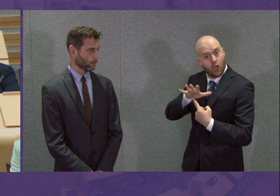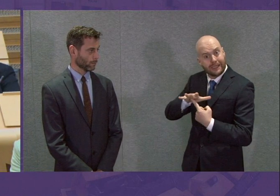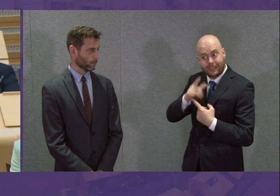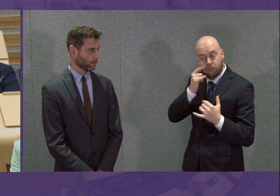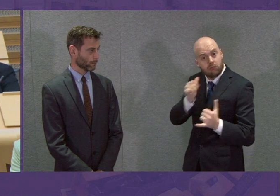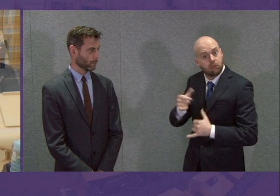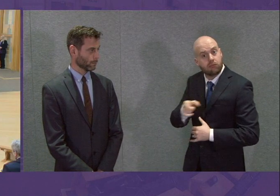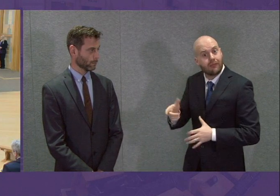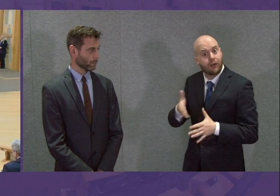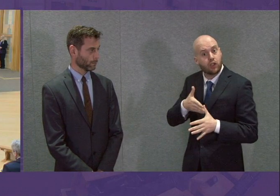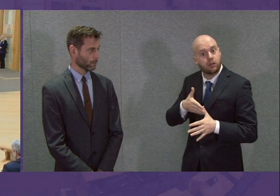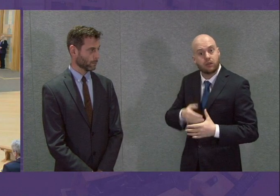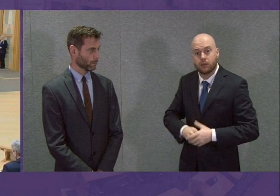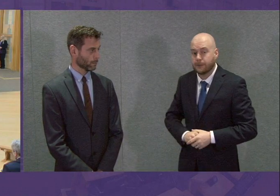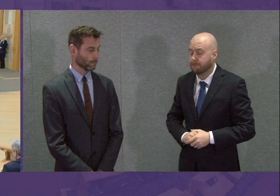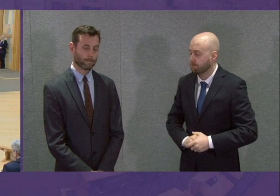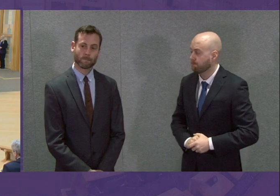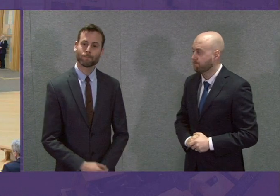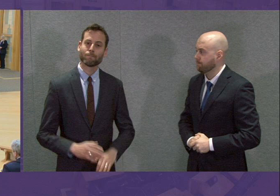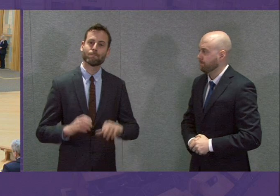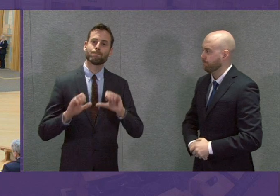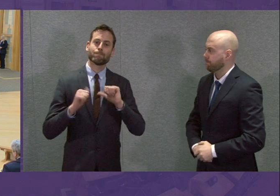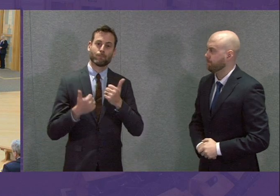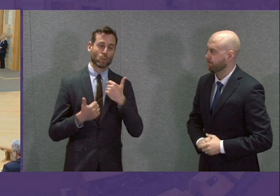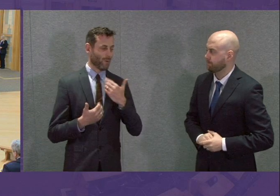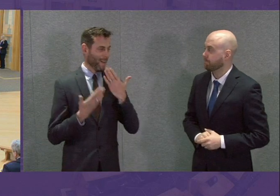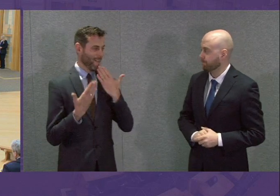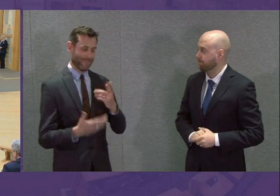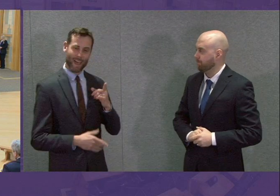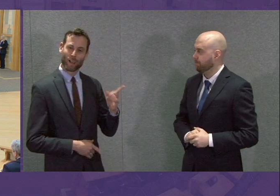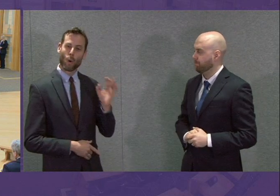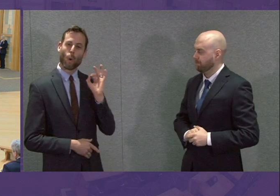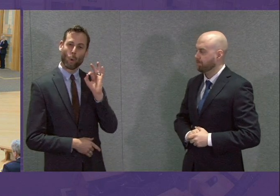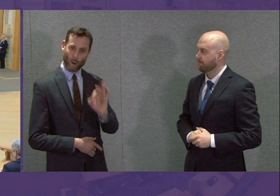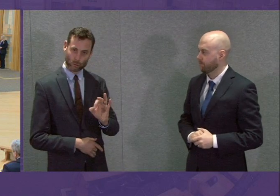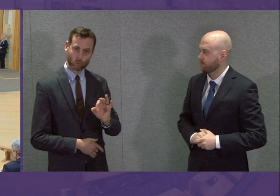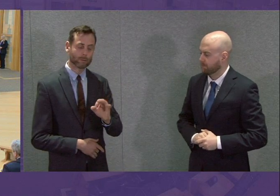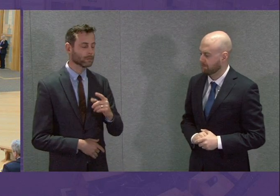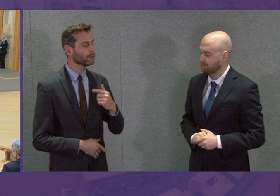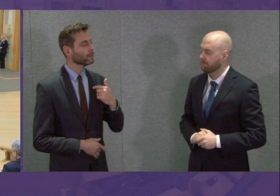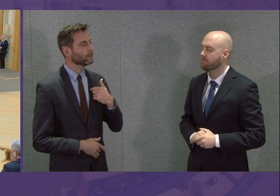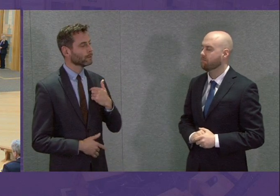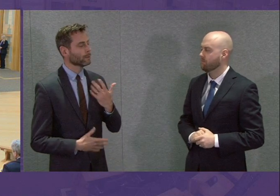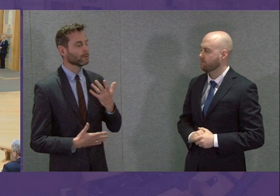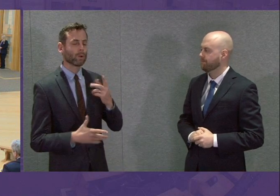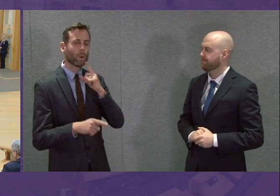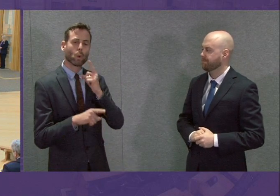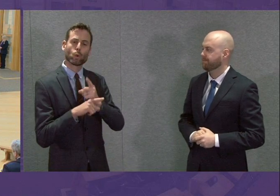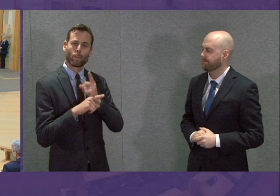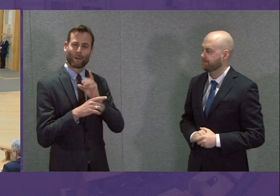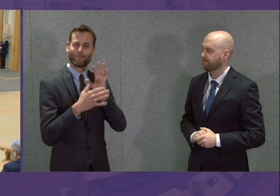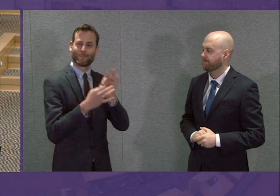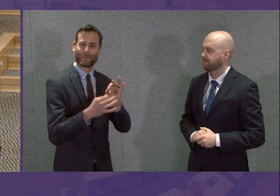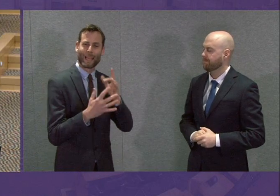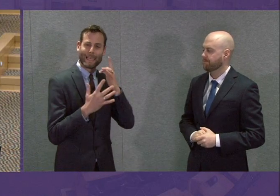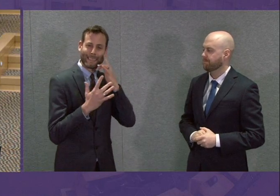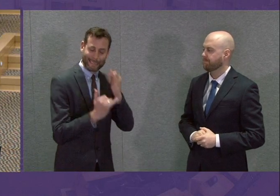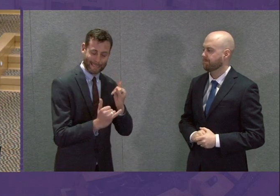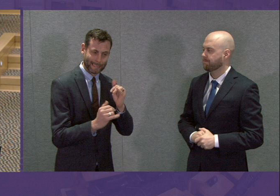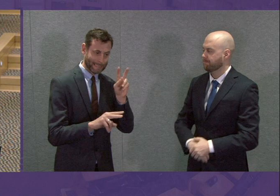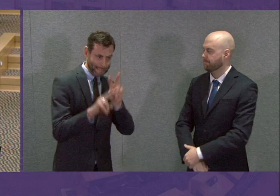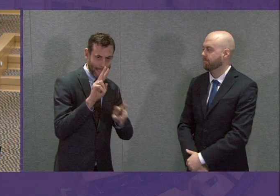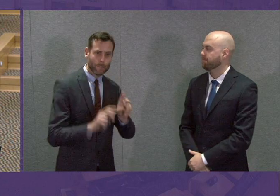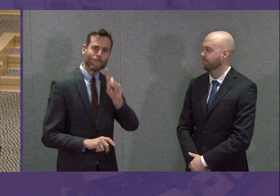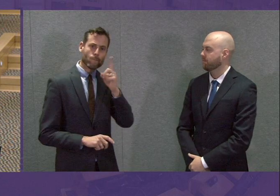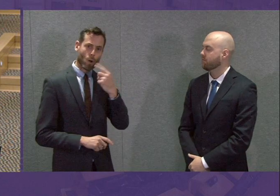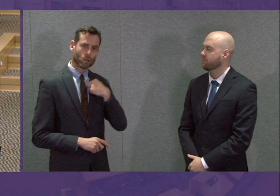First Minister. Can I thank Jackson Carlow for his question? Before I turn to the issue of testing, can I take the opportunity to advise